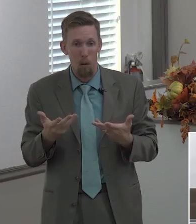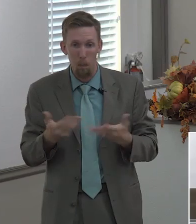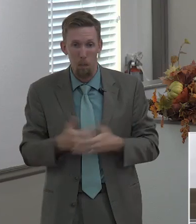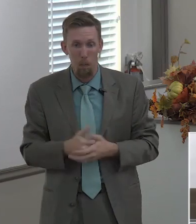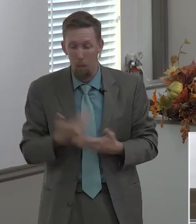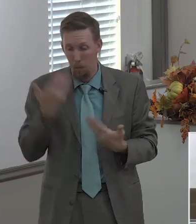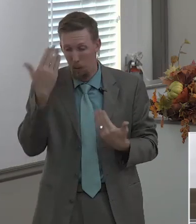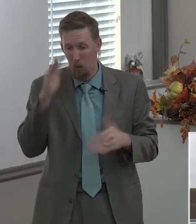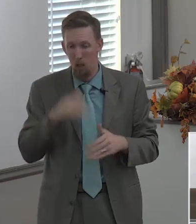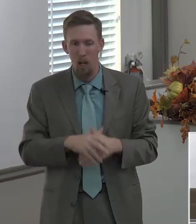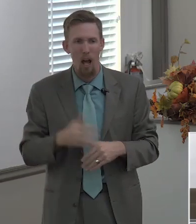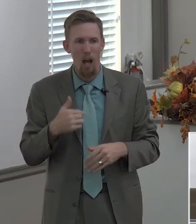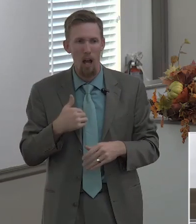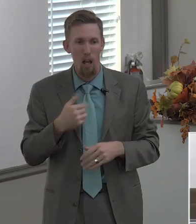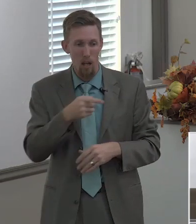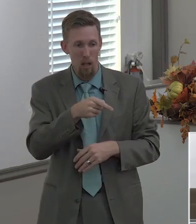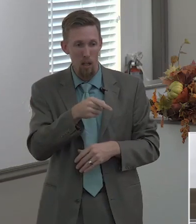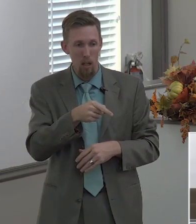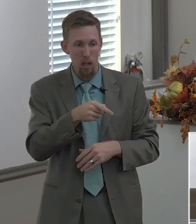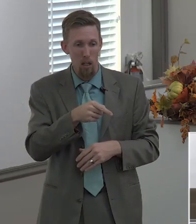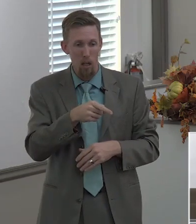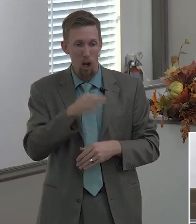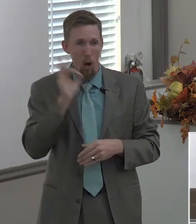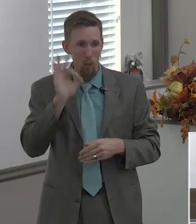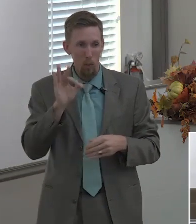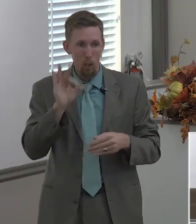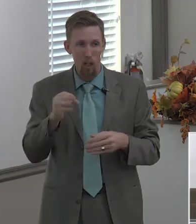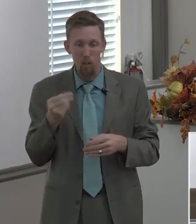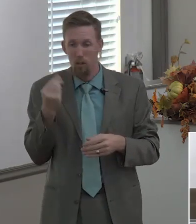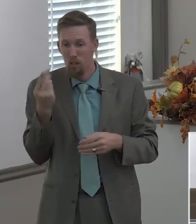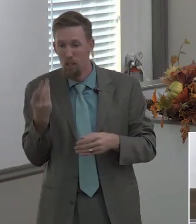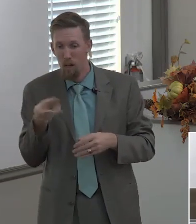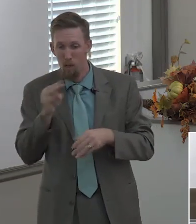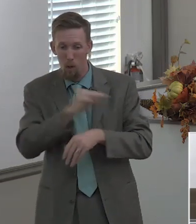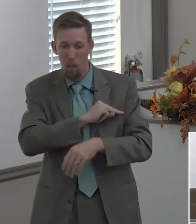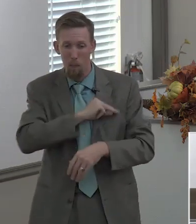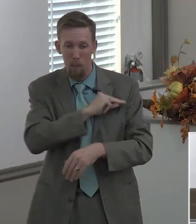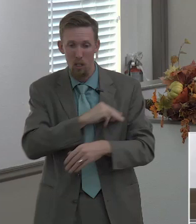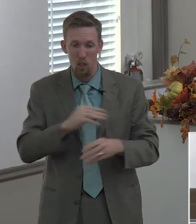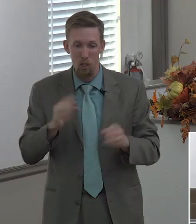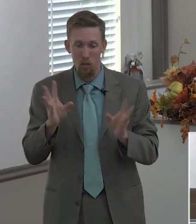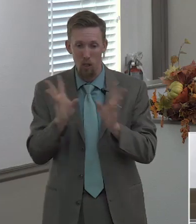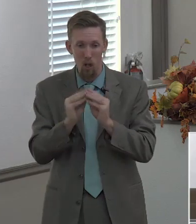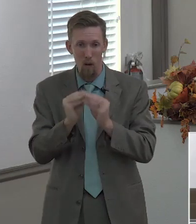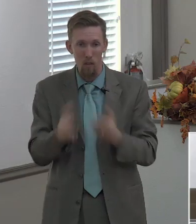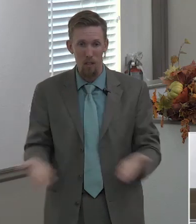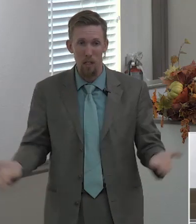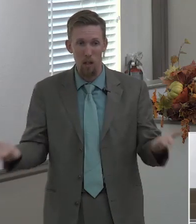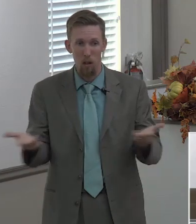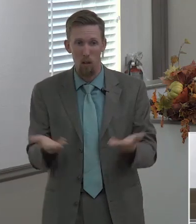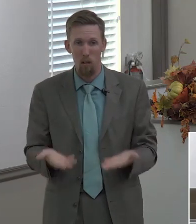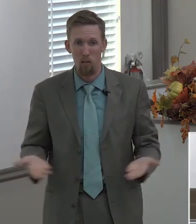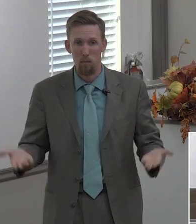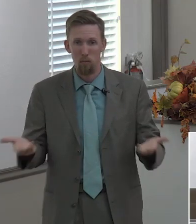preach several missions conferences in fact he preached several missions conferences right here at elmwood baptist church